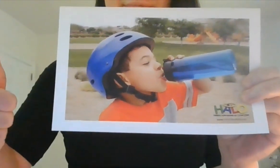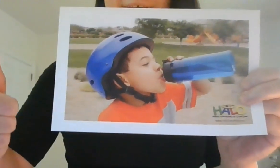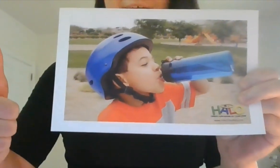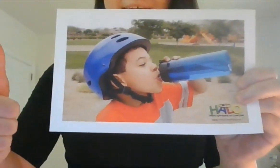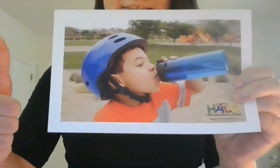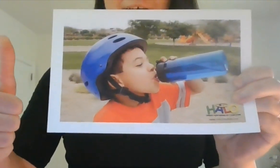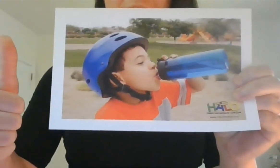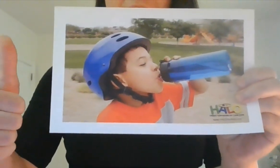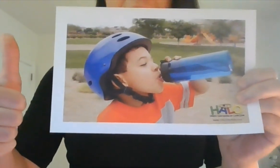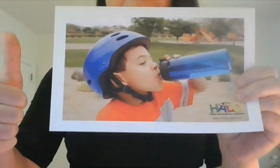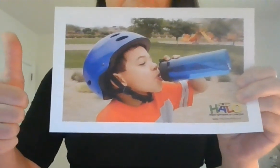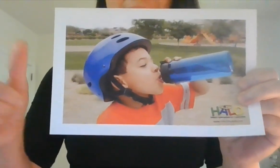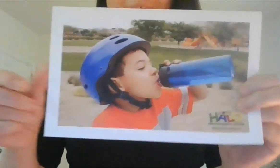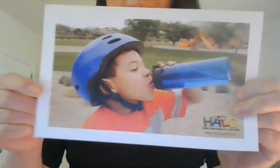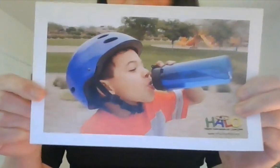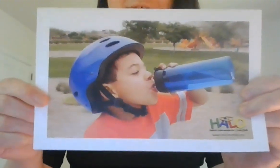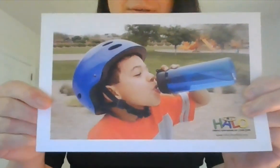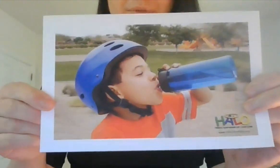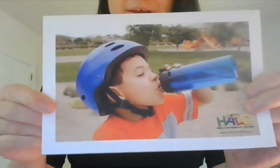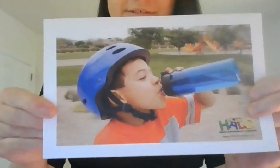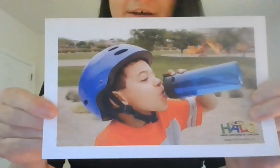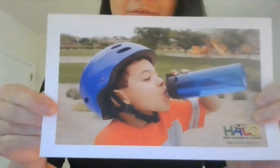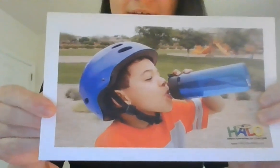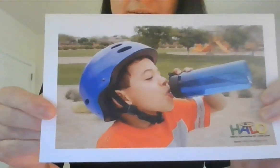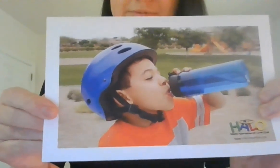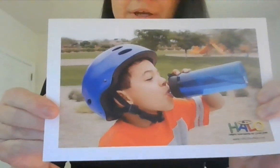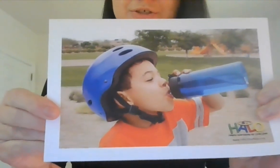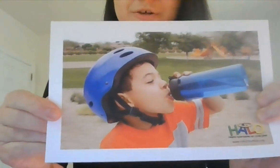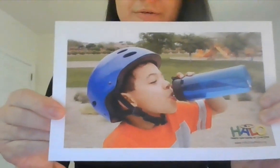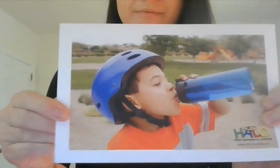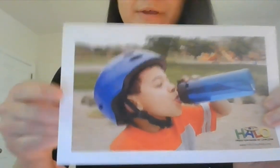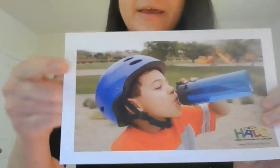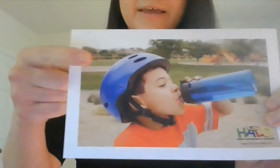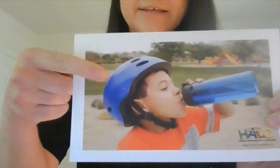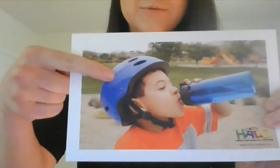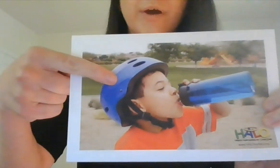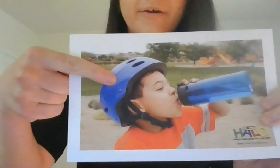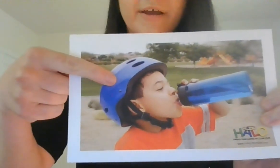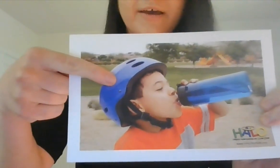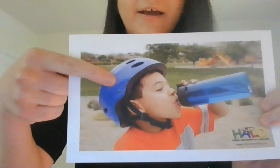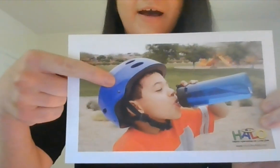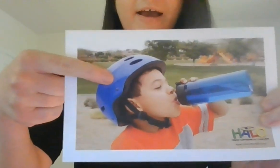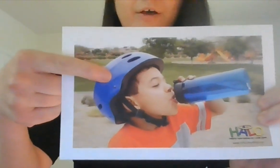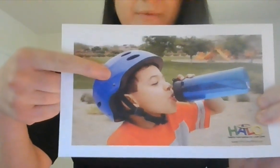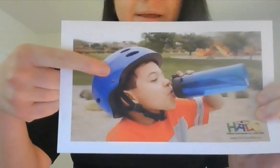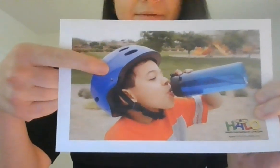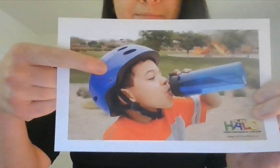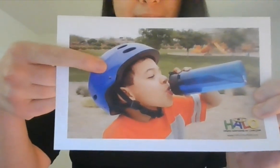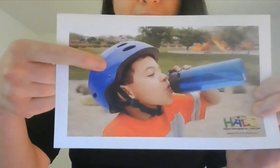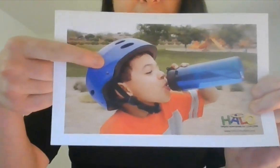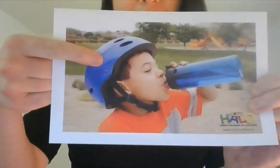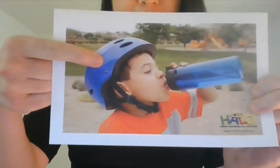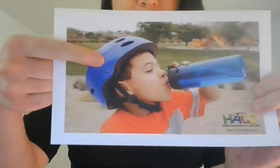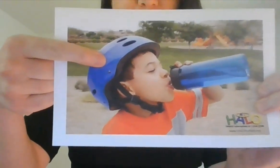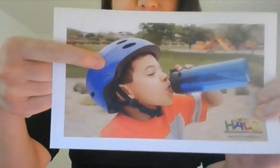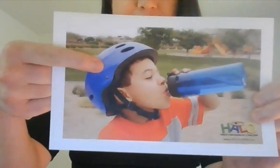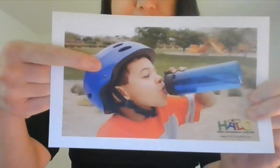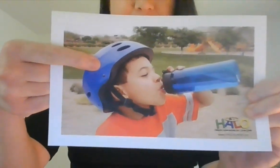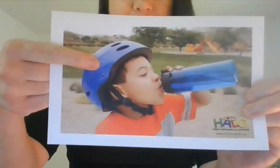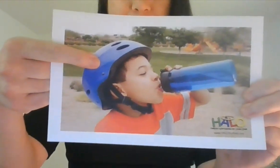It's healthy. And there's something else healthy in this picture. He's wearing a helmet. And that keeps his head safe.